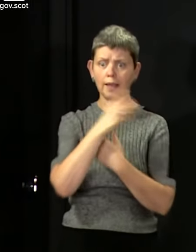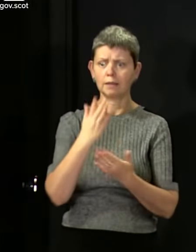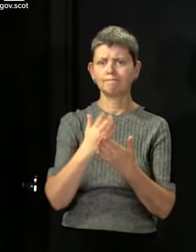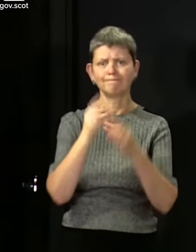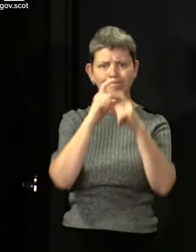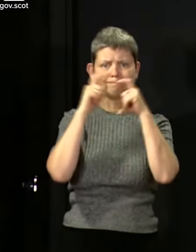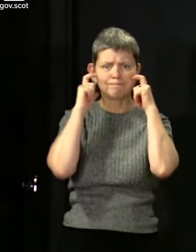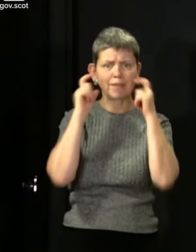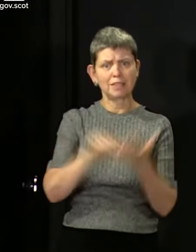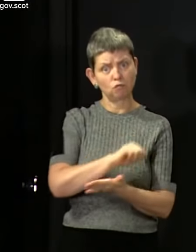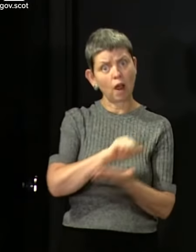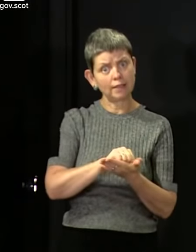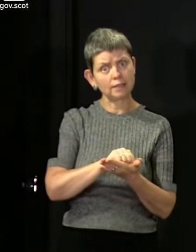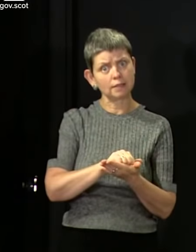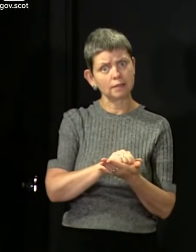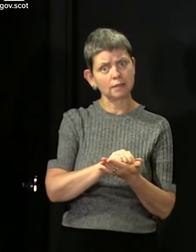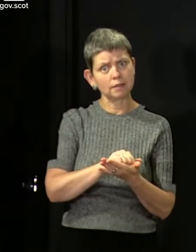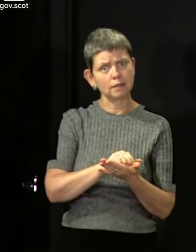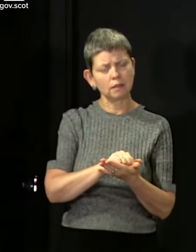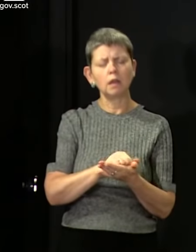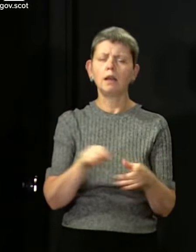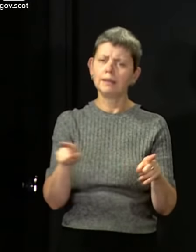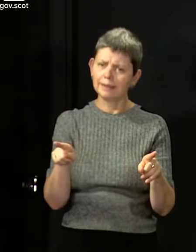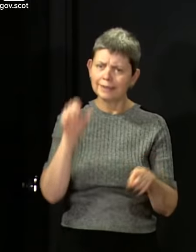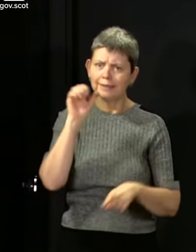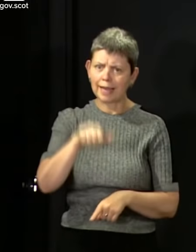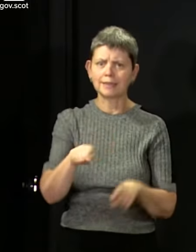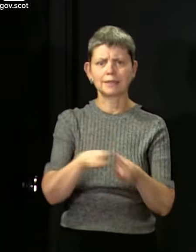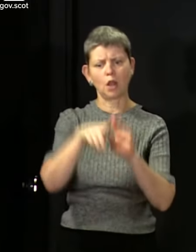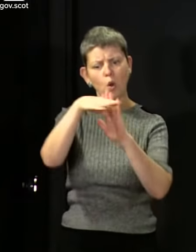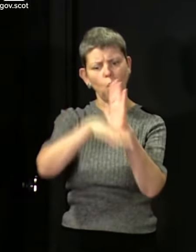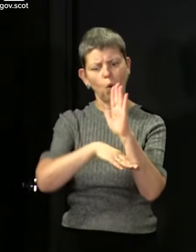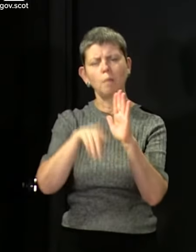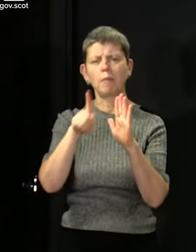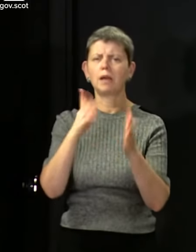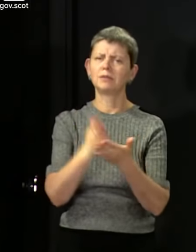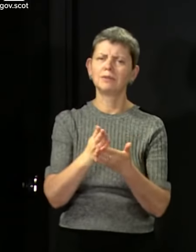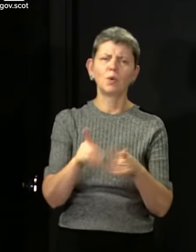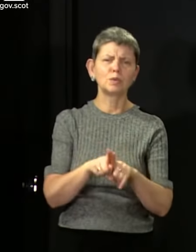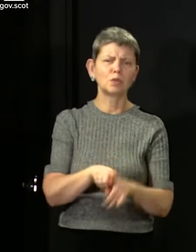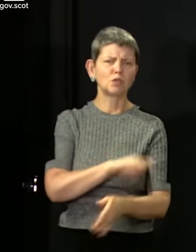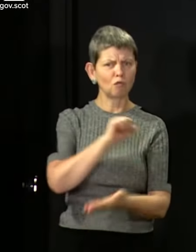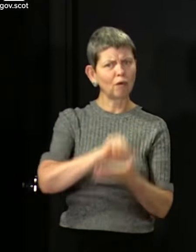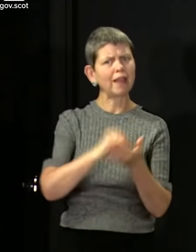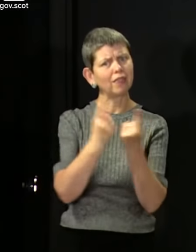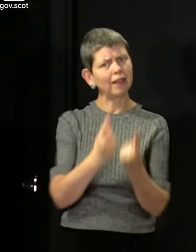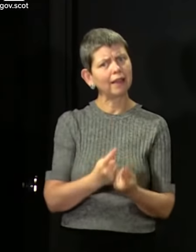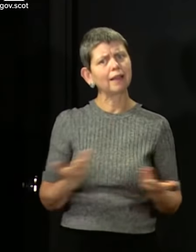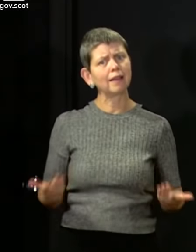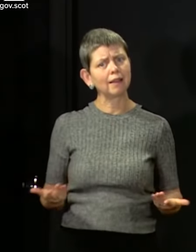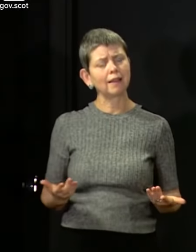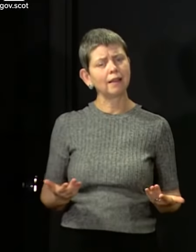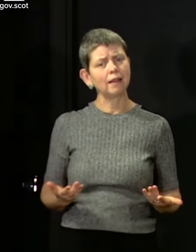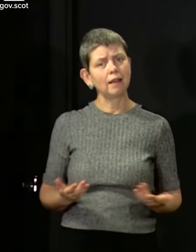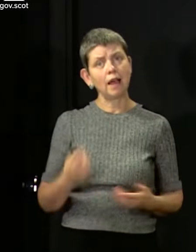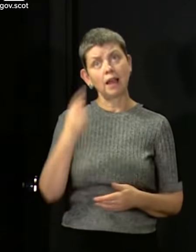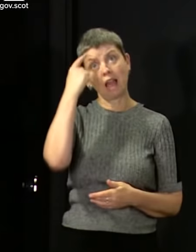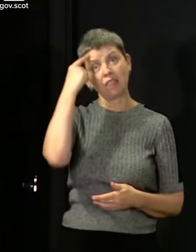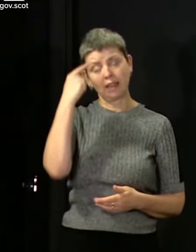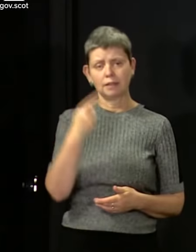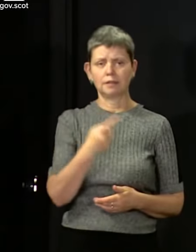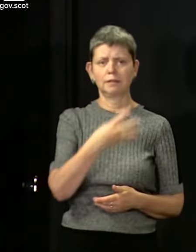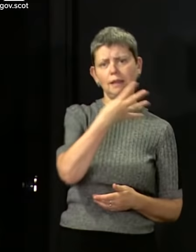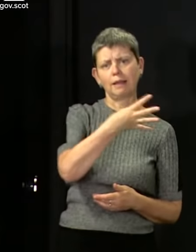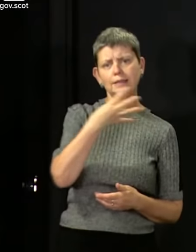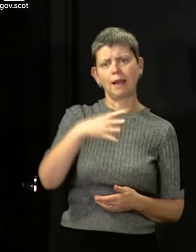required. But more fundamentally than that, do it because it is the right thing. And I suspect this is true, I was going say for 99% of us,